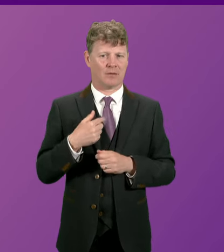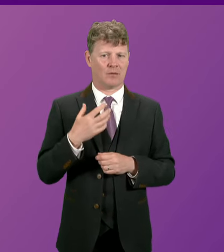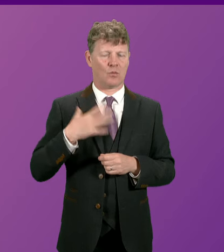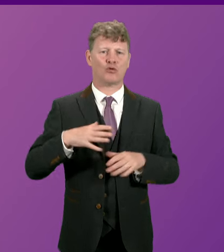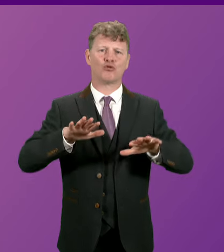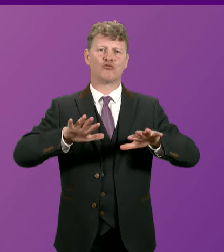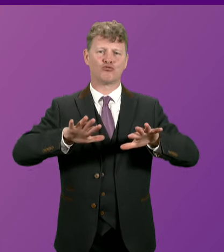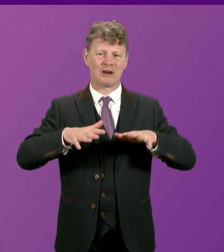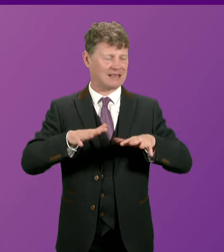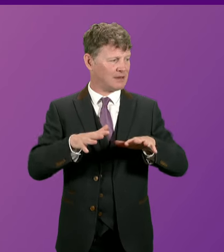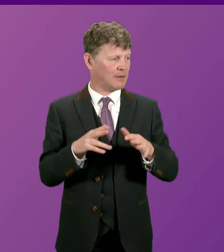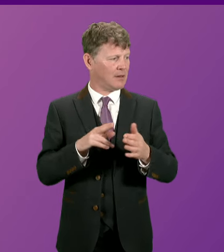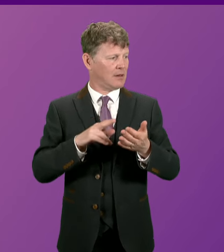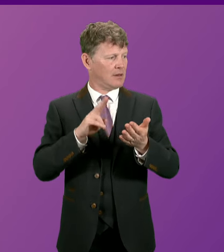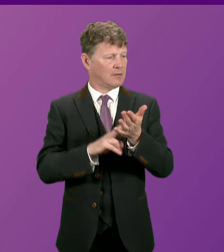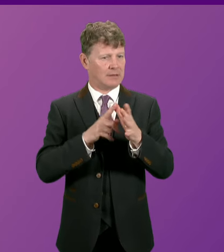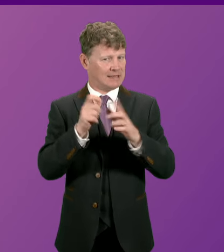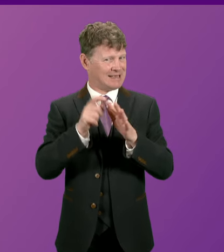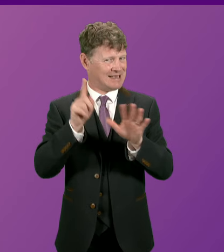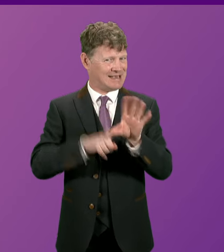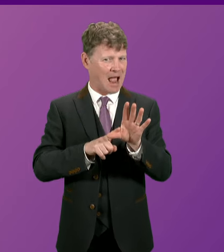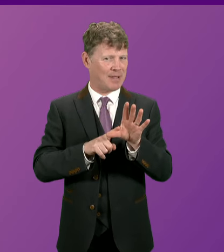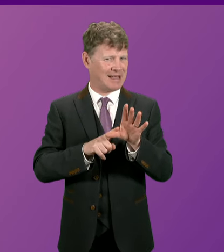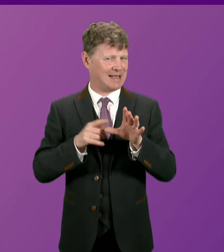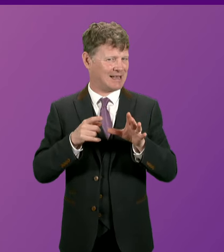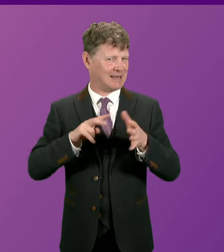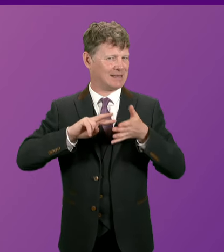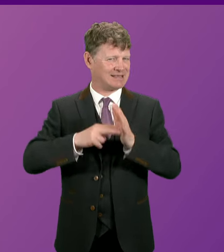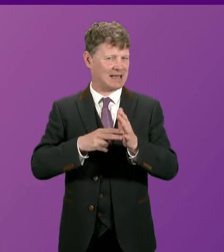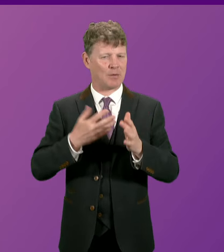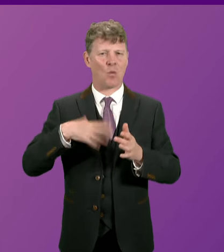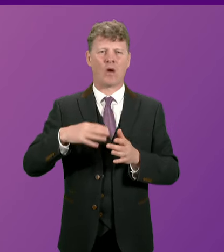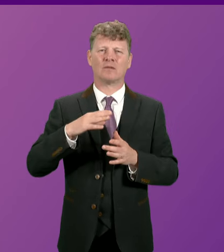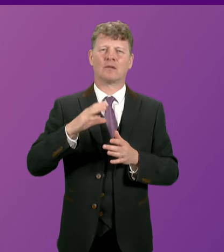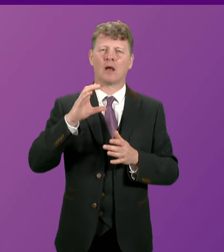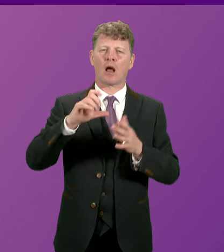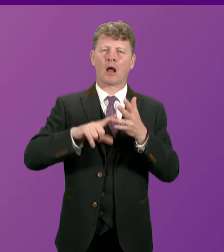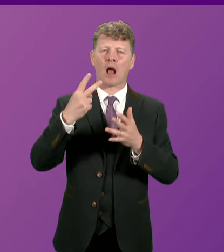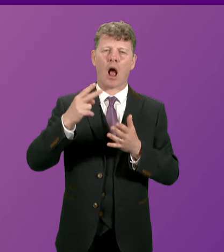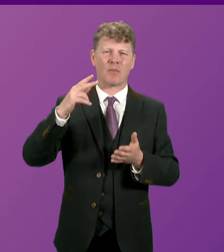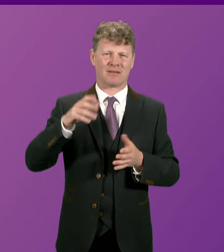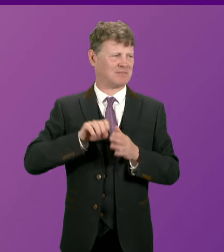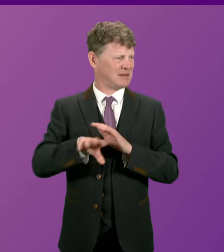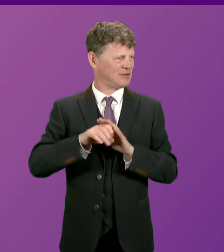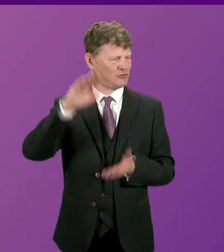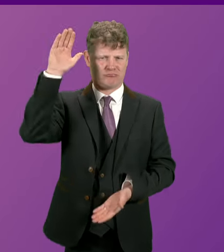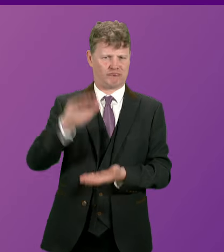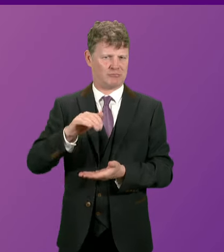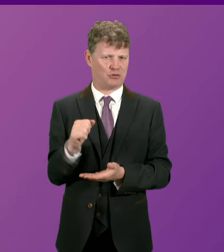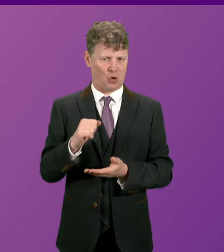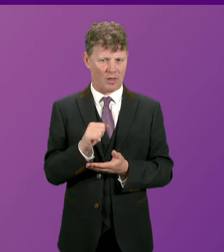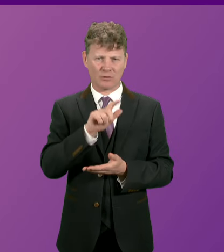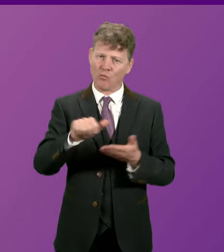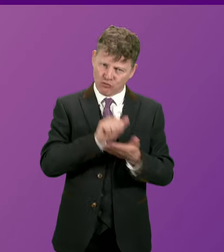which would take concrete action to reduce consumption based carbon emission here in Scotland and properly fund local